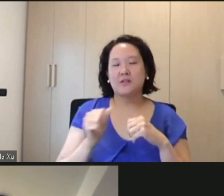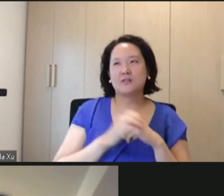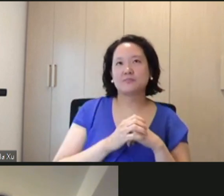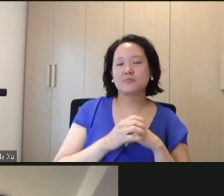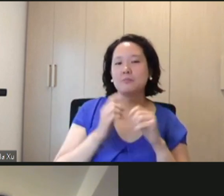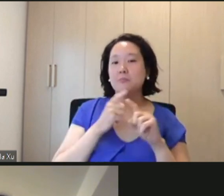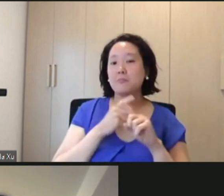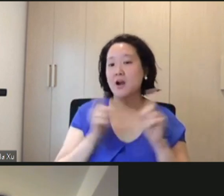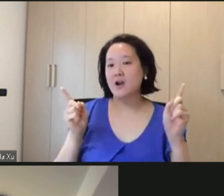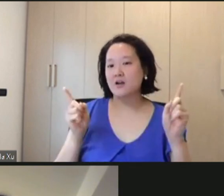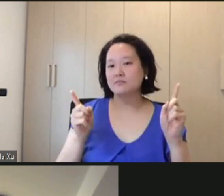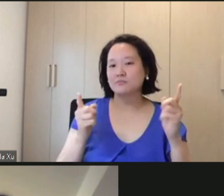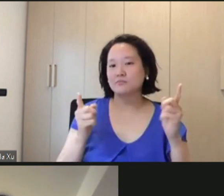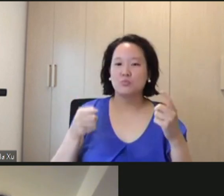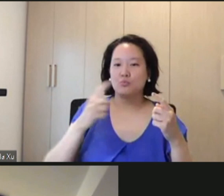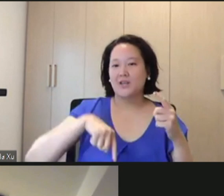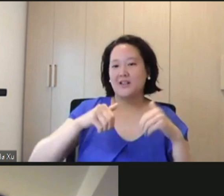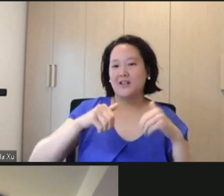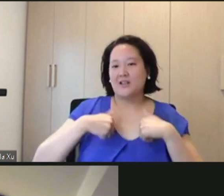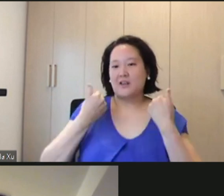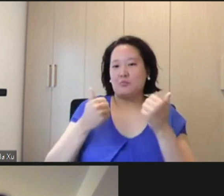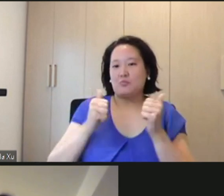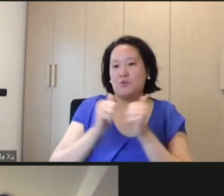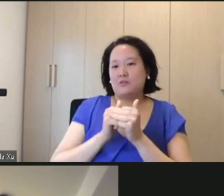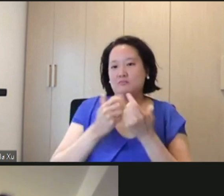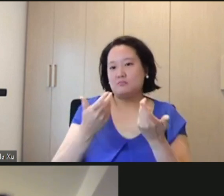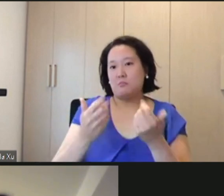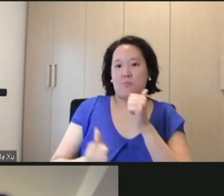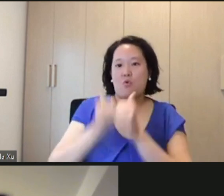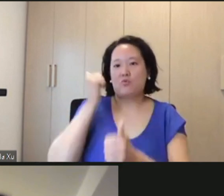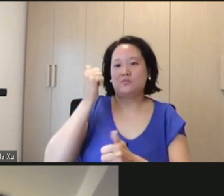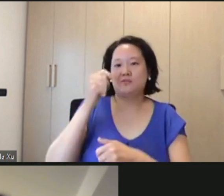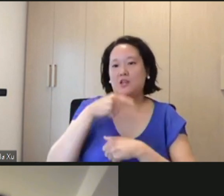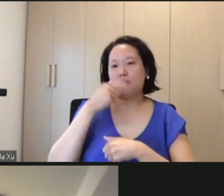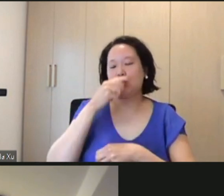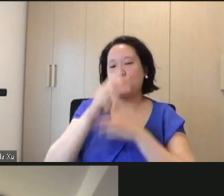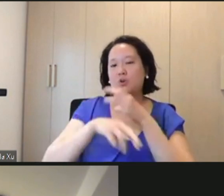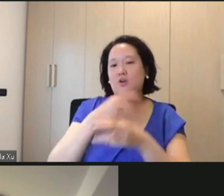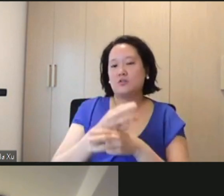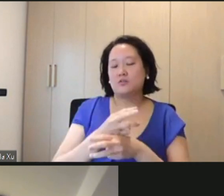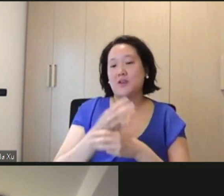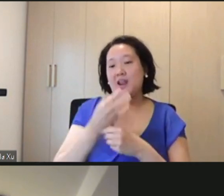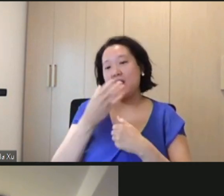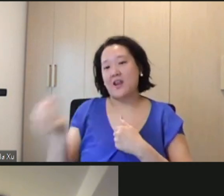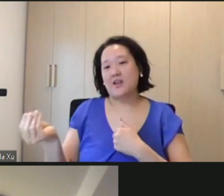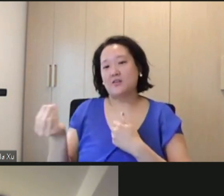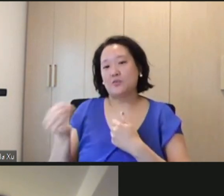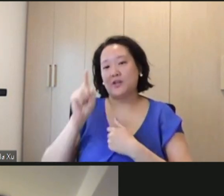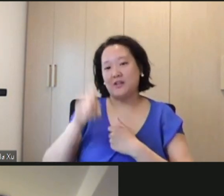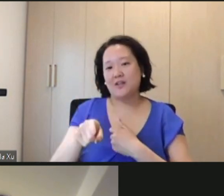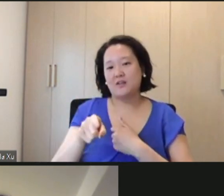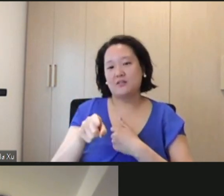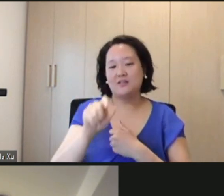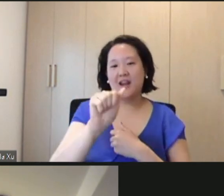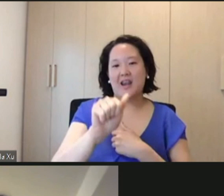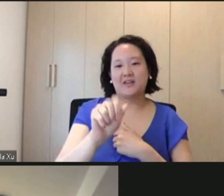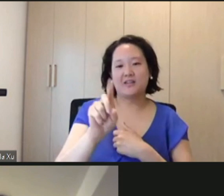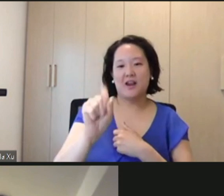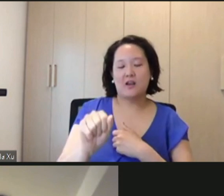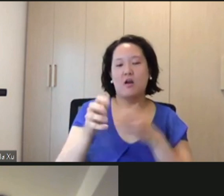community. So, we don't consider ourselves as having a disability. But, we live in a hearing world,